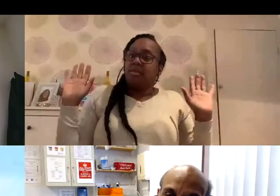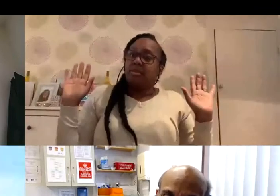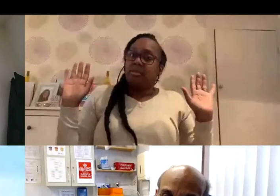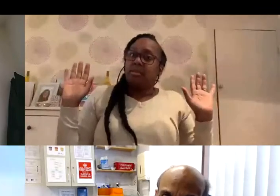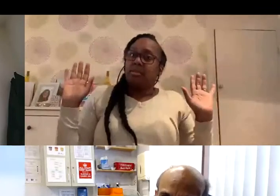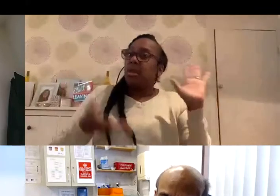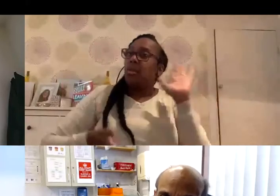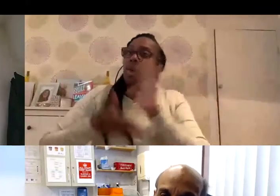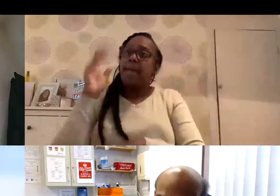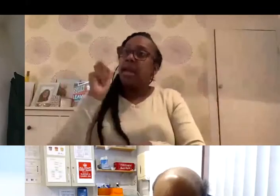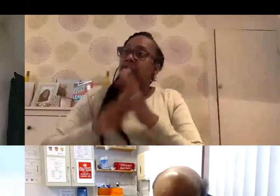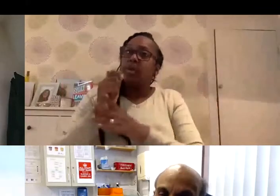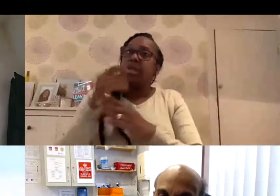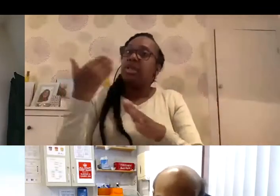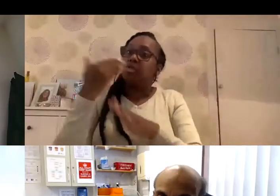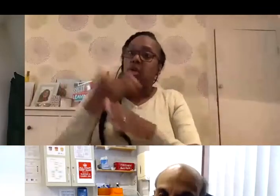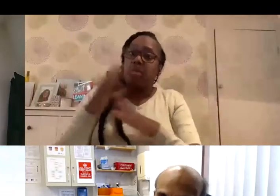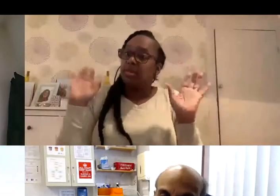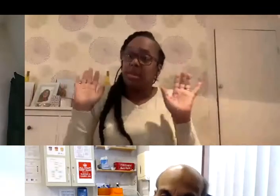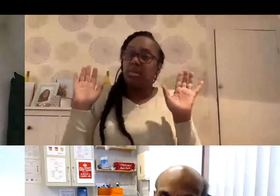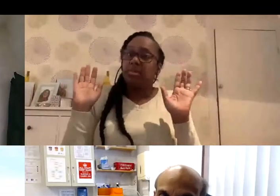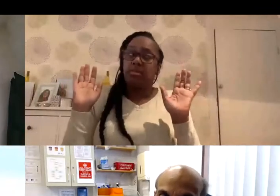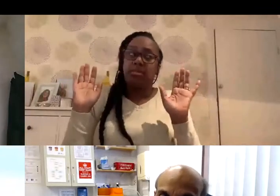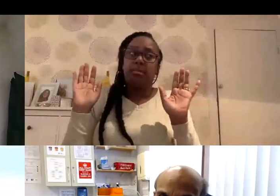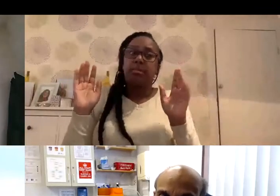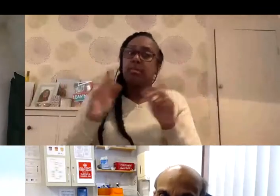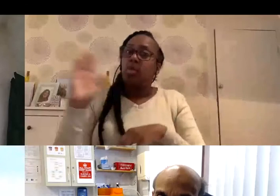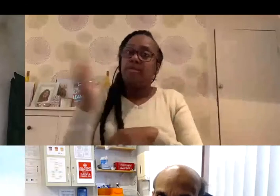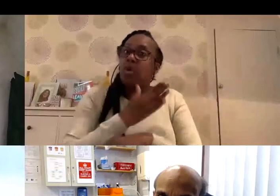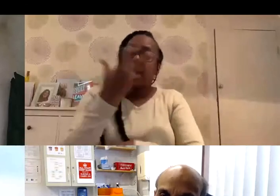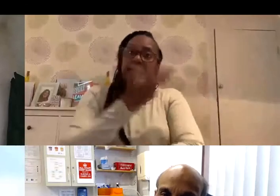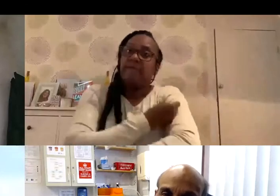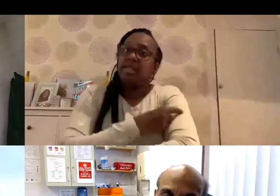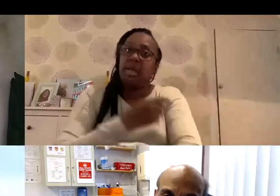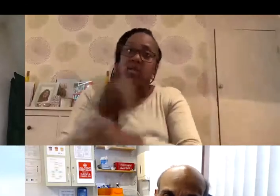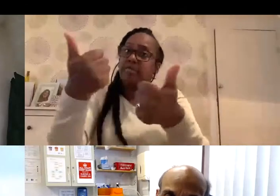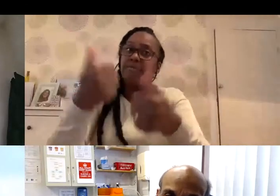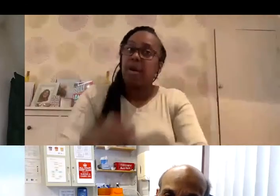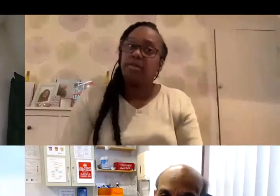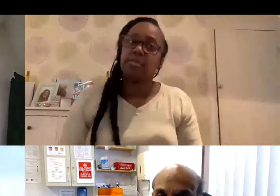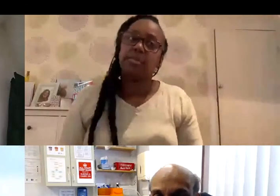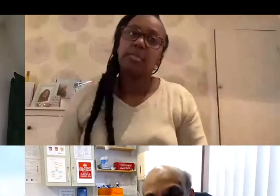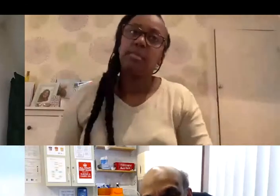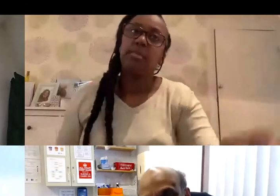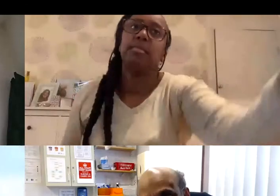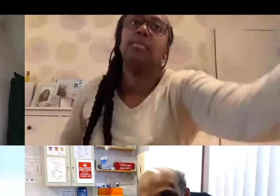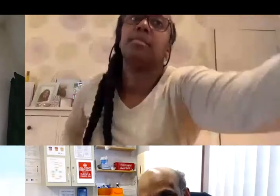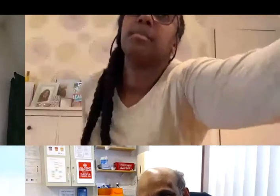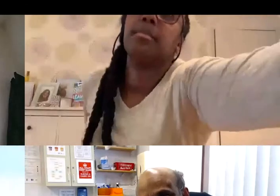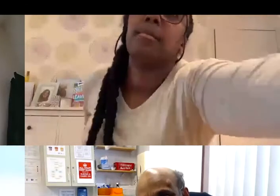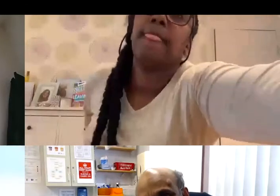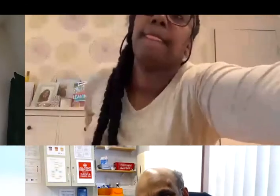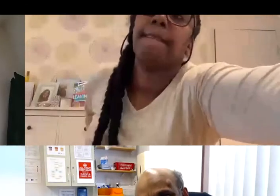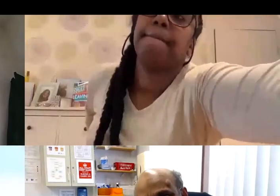just went back to doing his daily chores. So yeah, we've all had it and it's been no problem whatsoever. Thank you. And I think